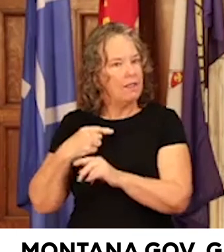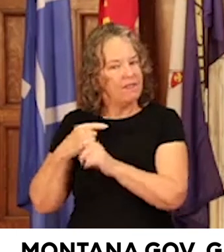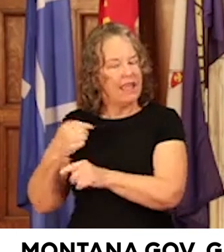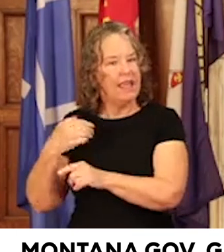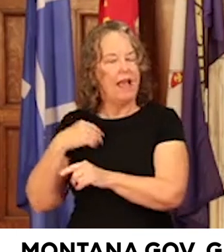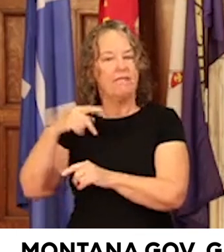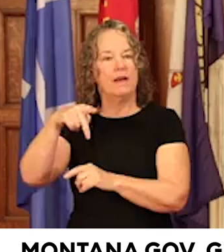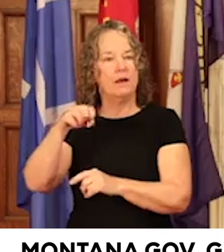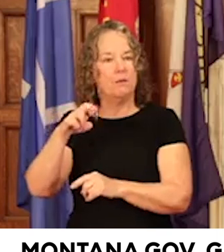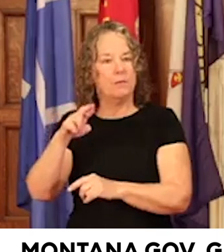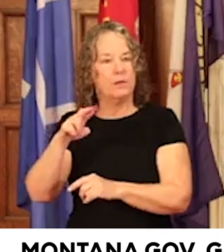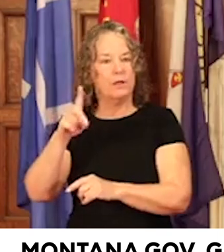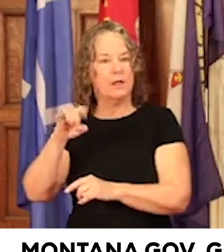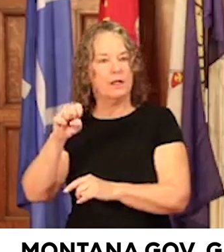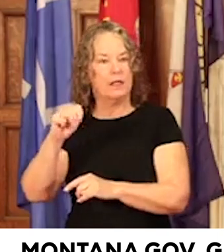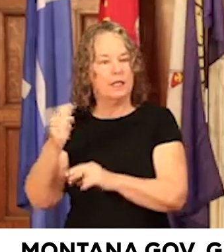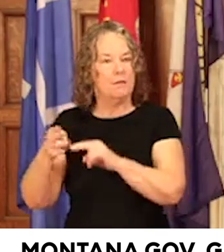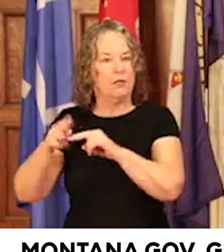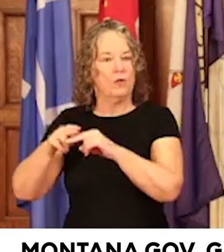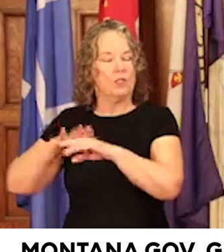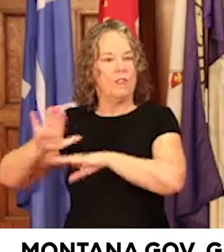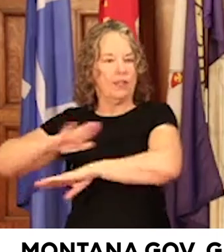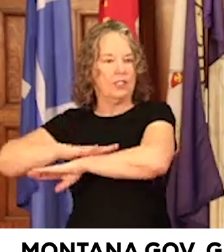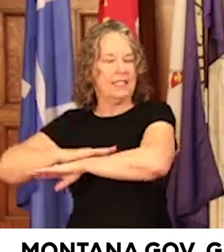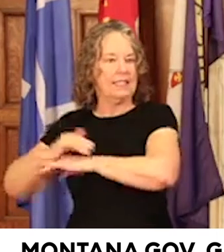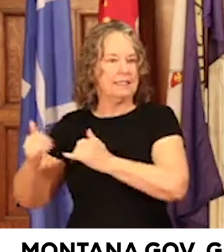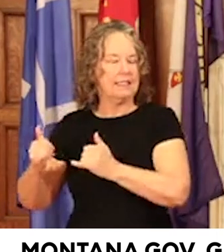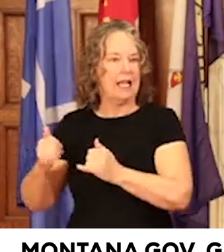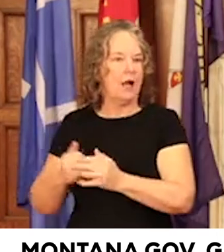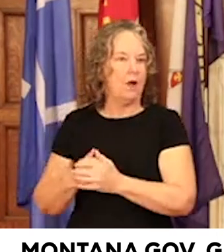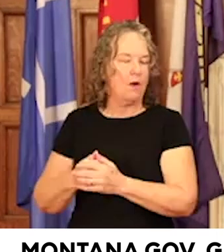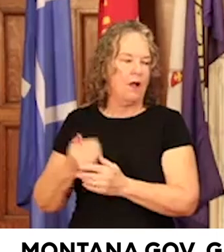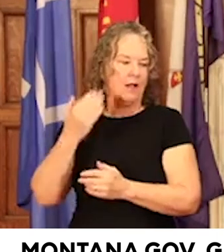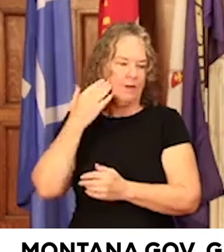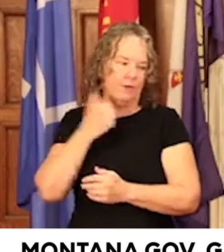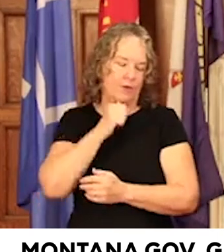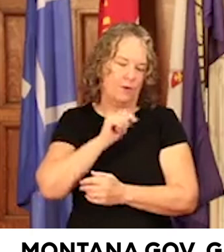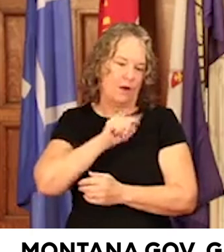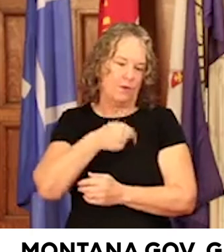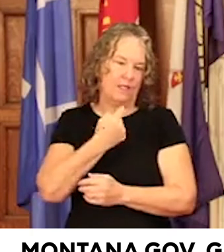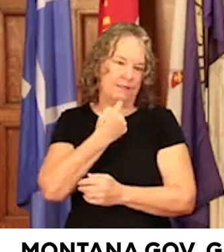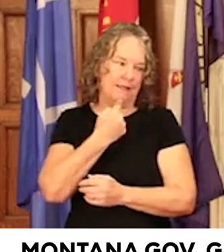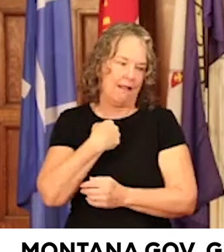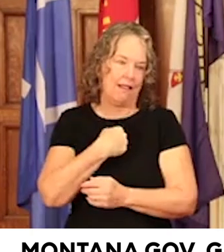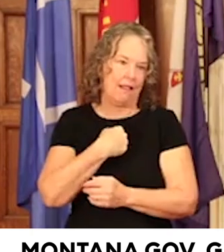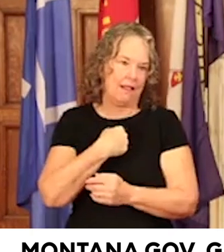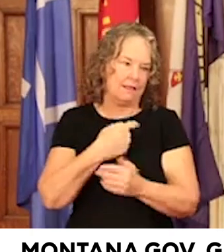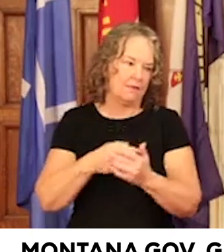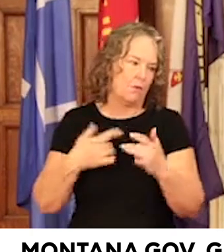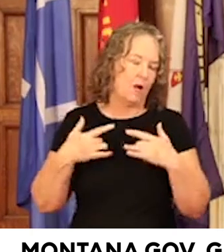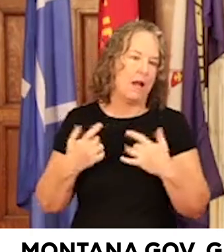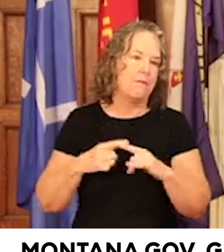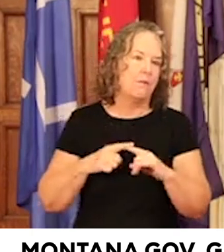increase that's on your desk now. And I'm curious, I know you don't generally comment on what you're going to do with those. And if you wanted to, I wanted to ask, but I also